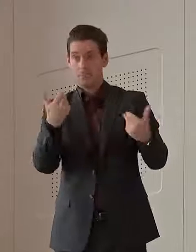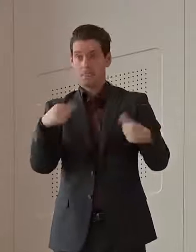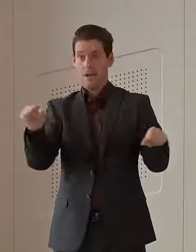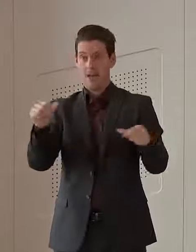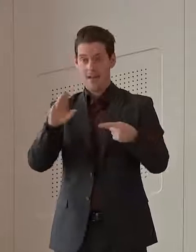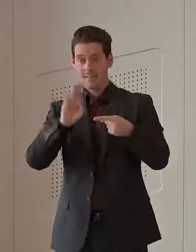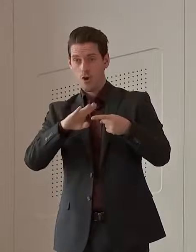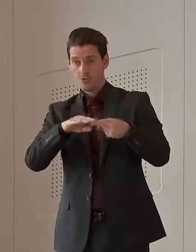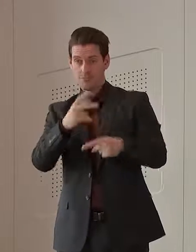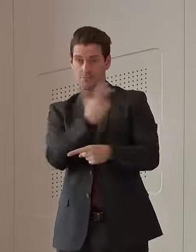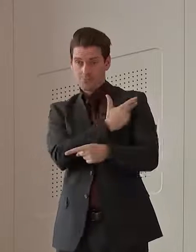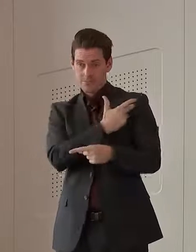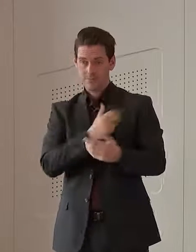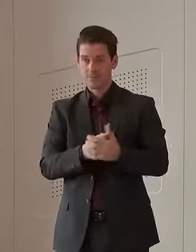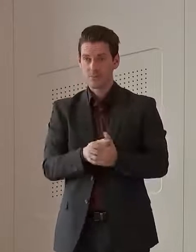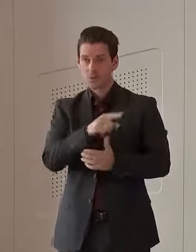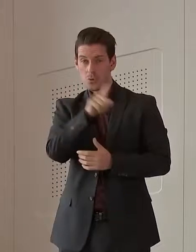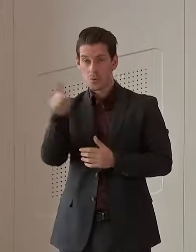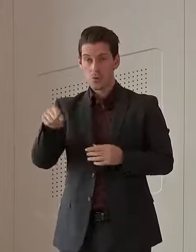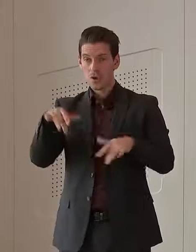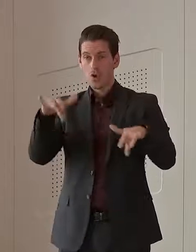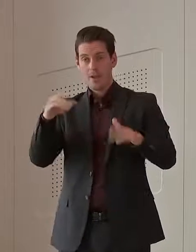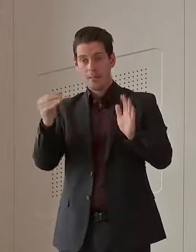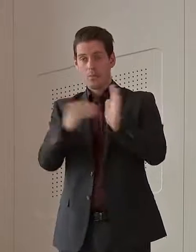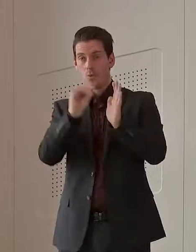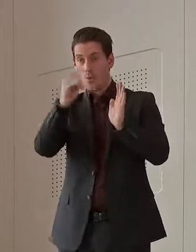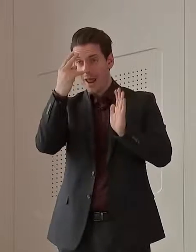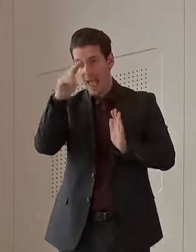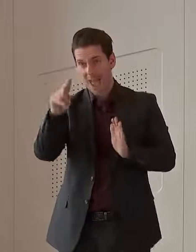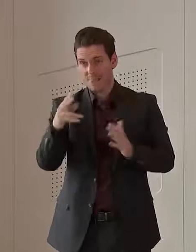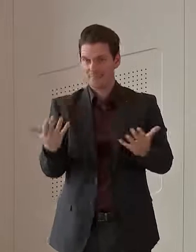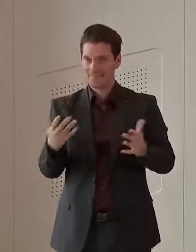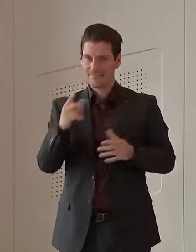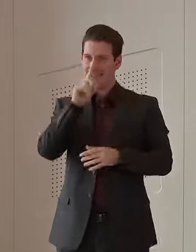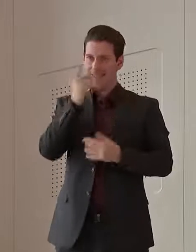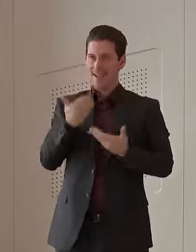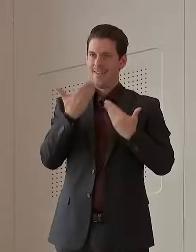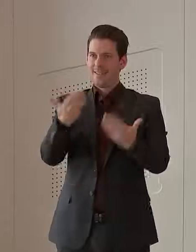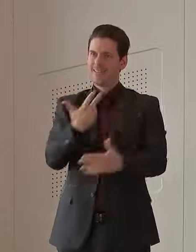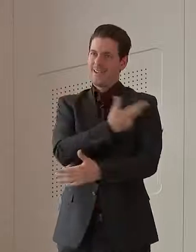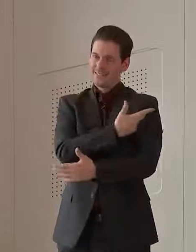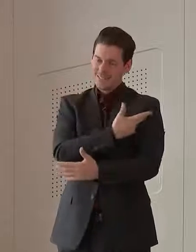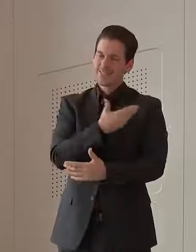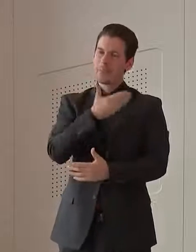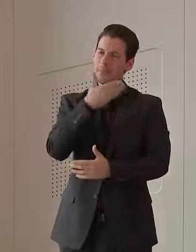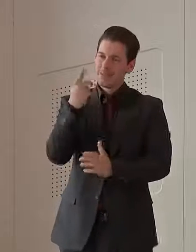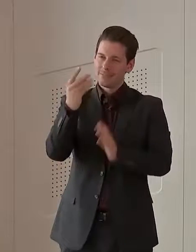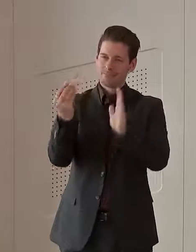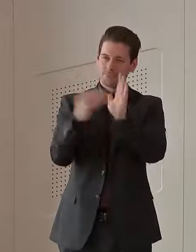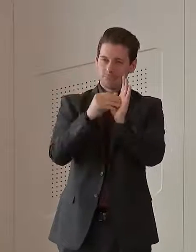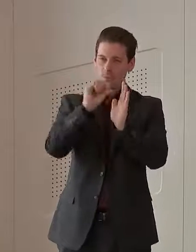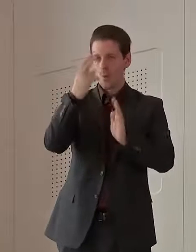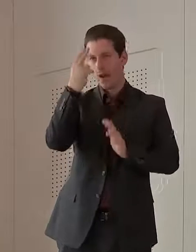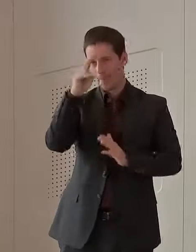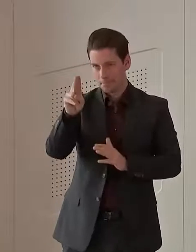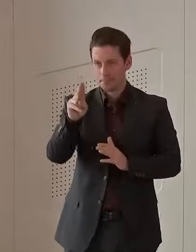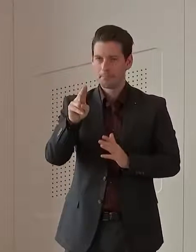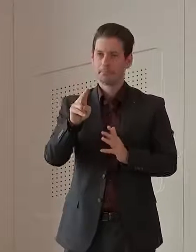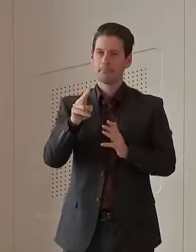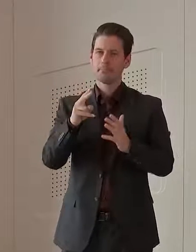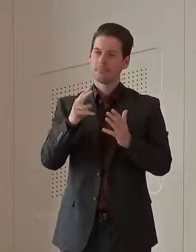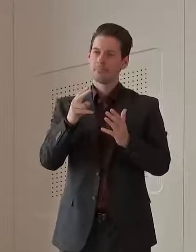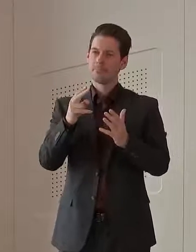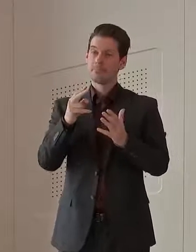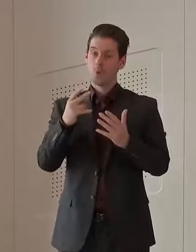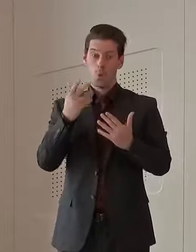terrific. But if you're not registered, you can't book in. So we need people to get registered to make sure